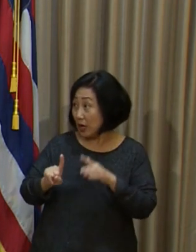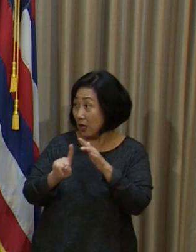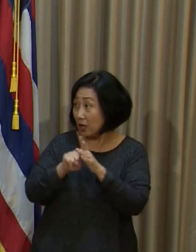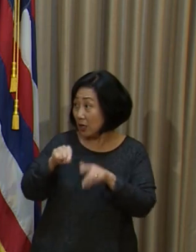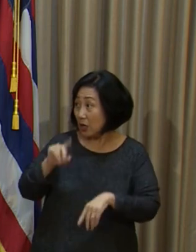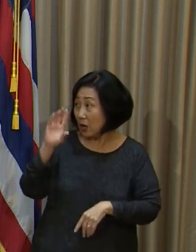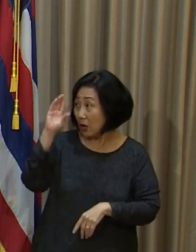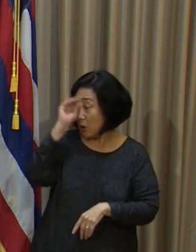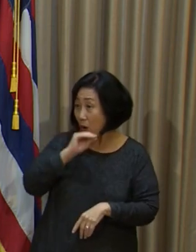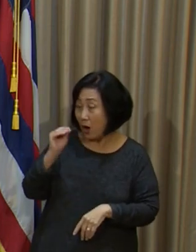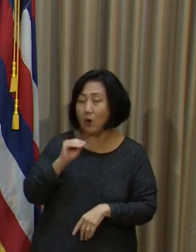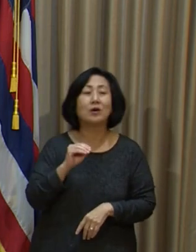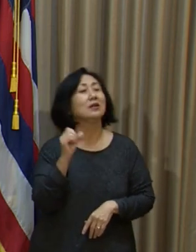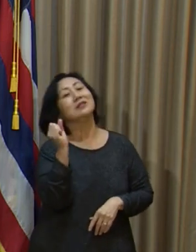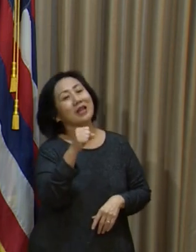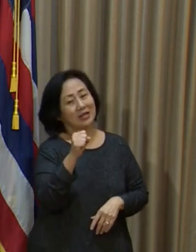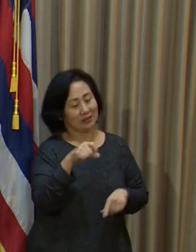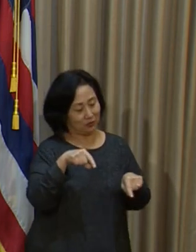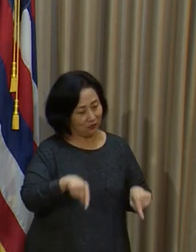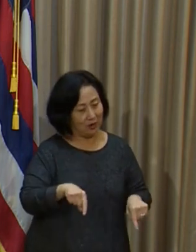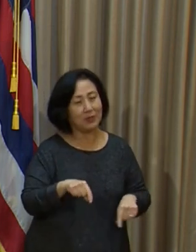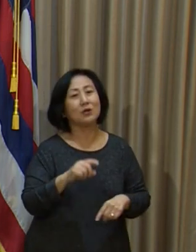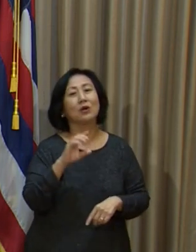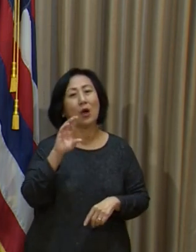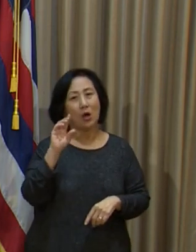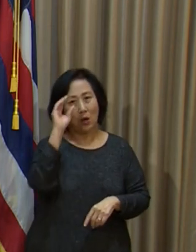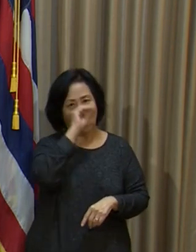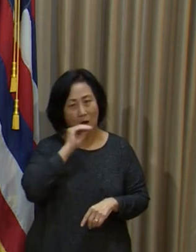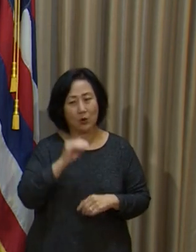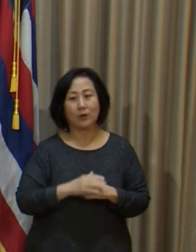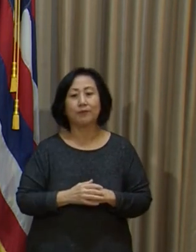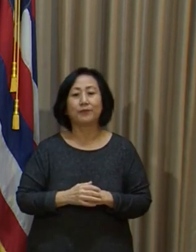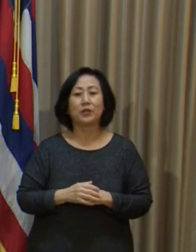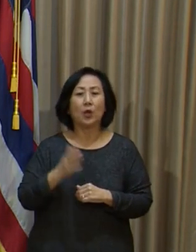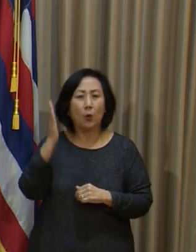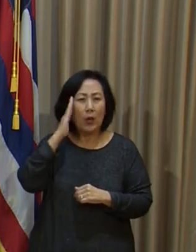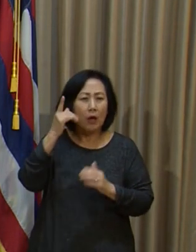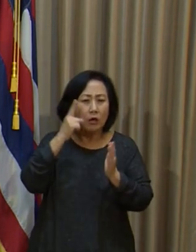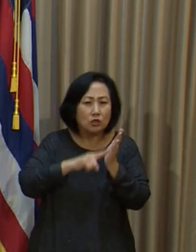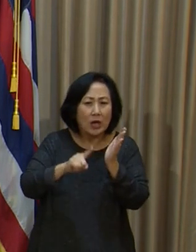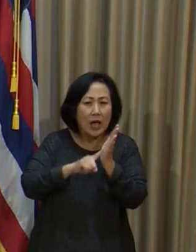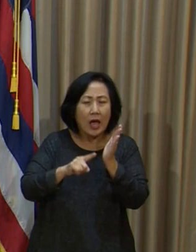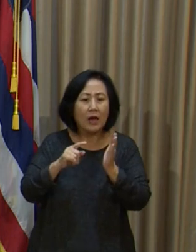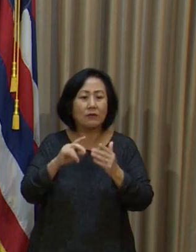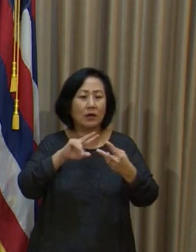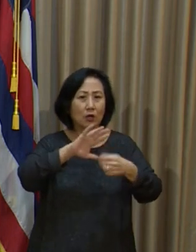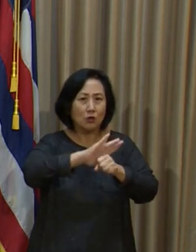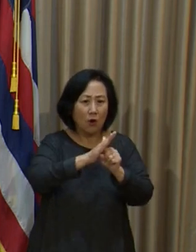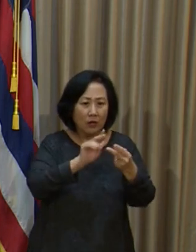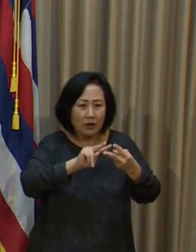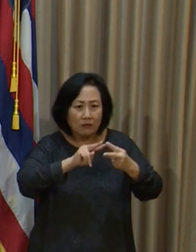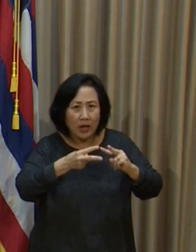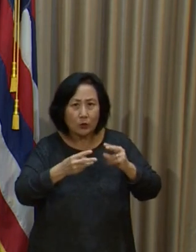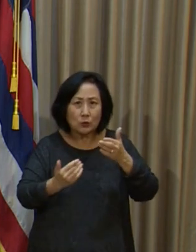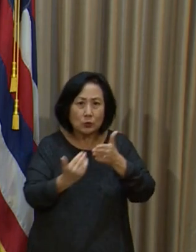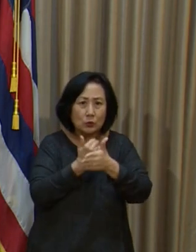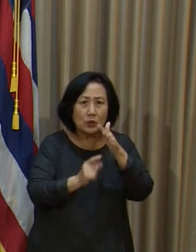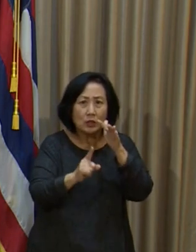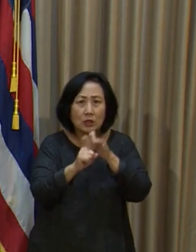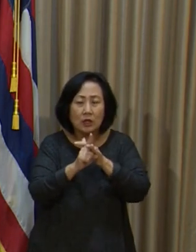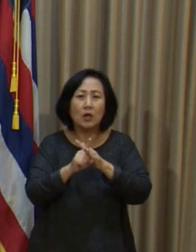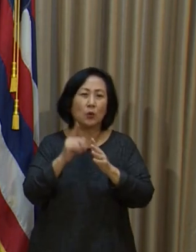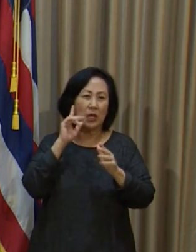Yes. Someone had asked that. So, we will keep checking for these variants. And Dr. Desmond's team